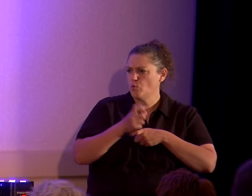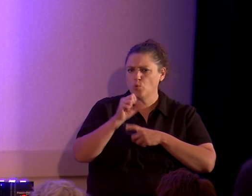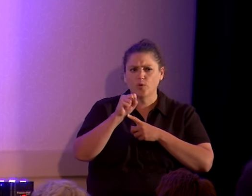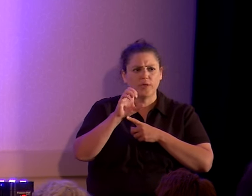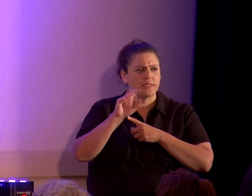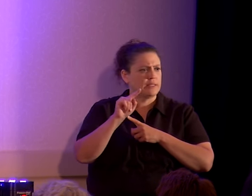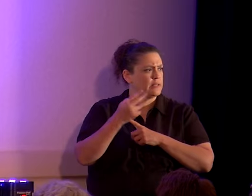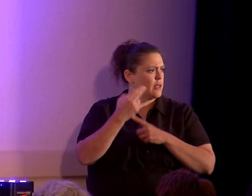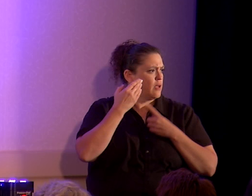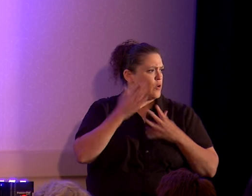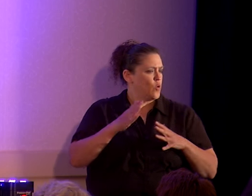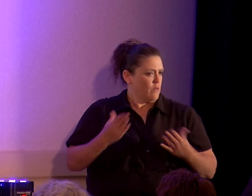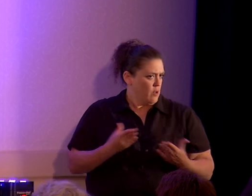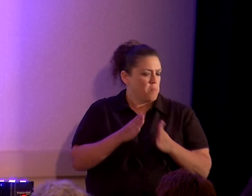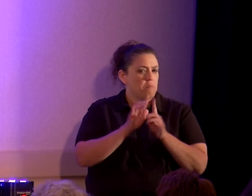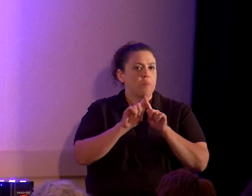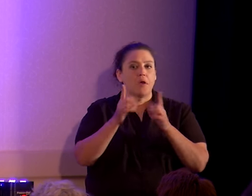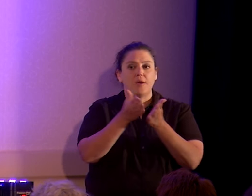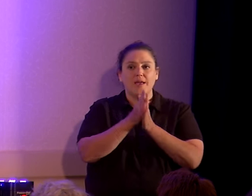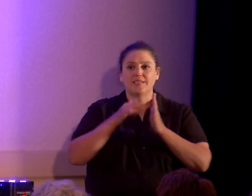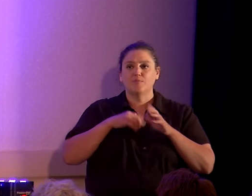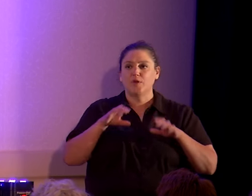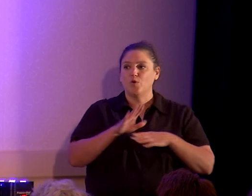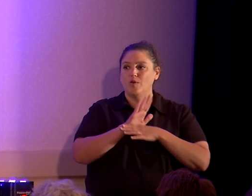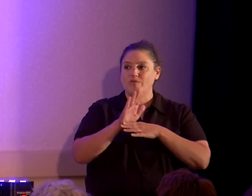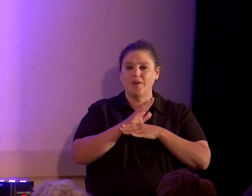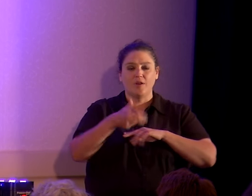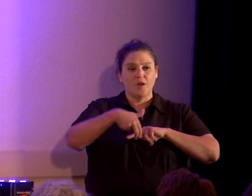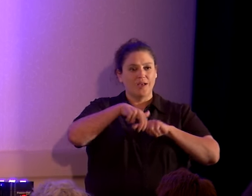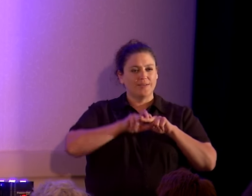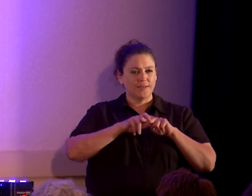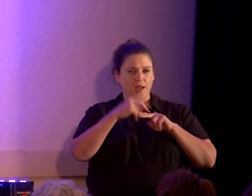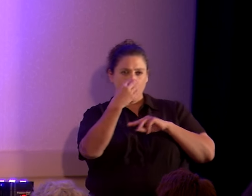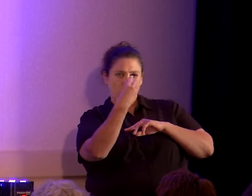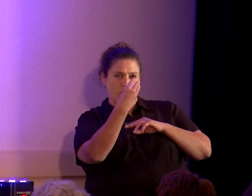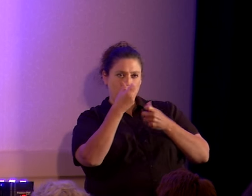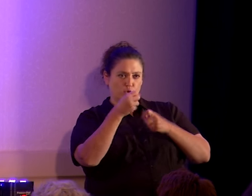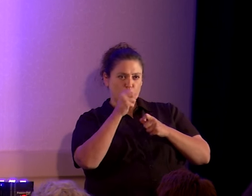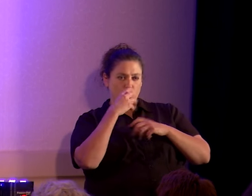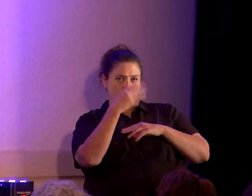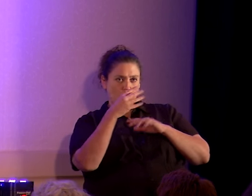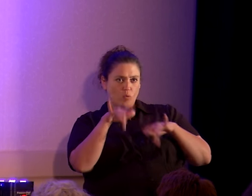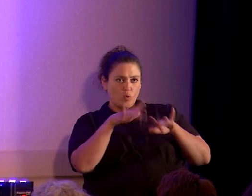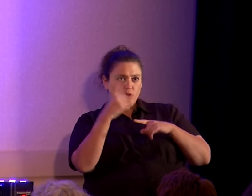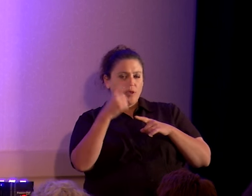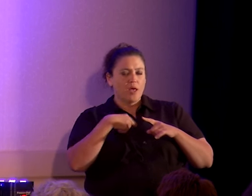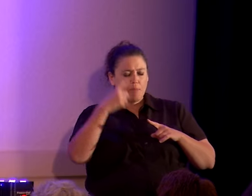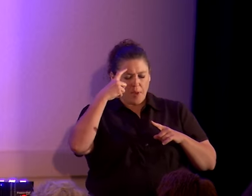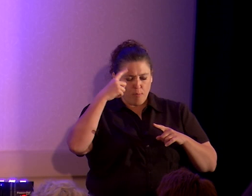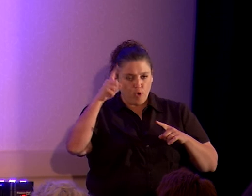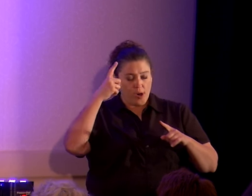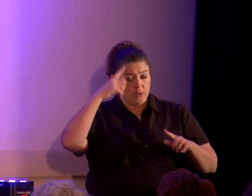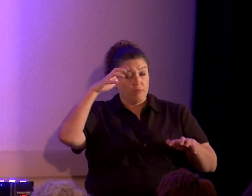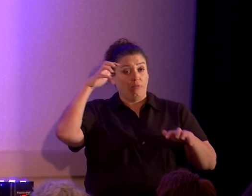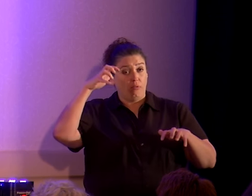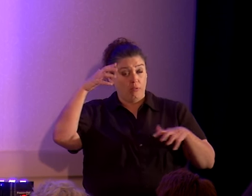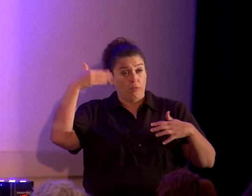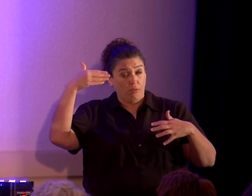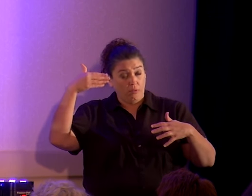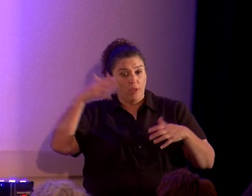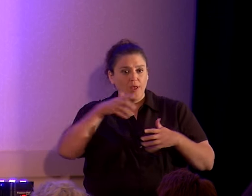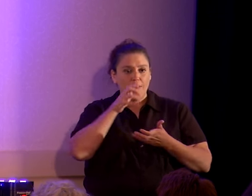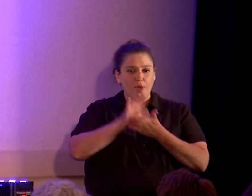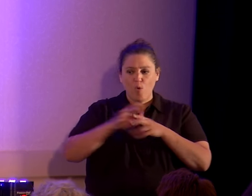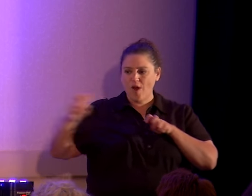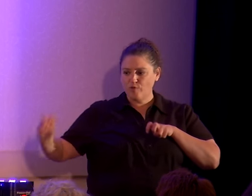he asked me to do a little video. And I sat down in front of the camera and I was trying to record something and my brain just wasn't working. And my wife was